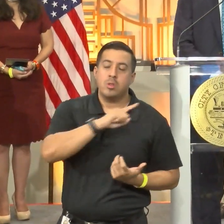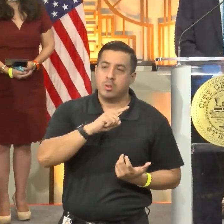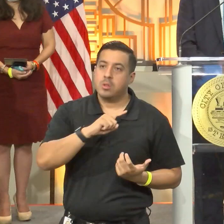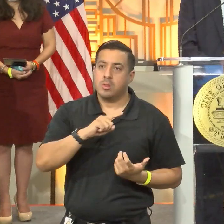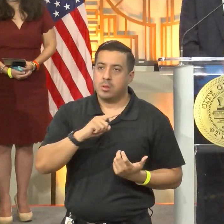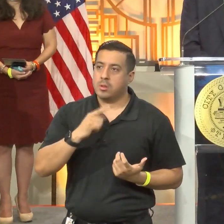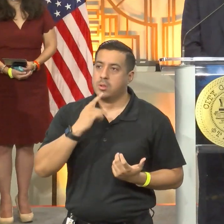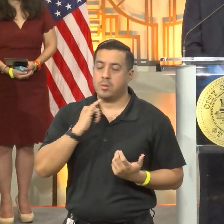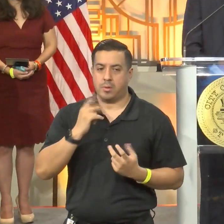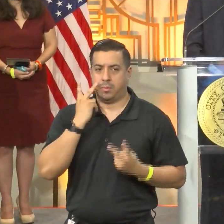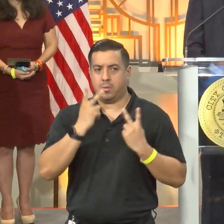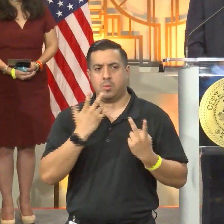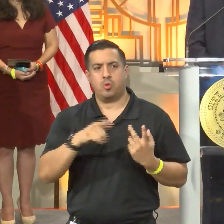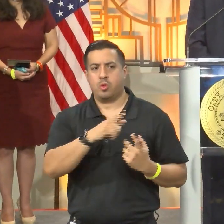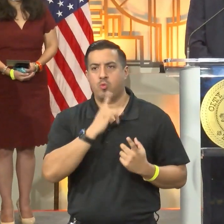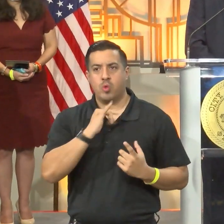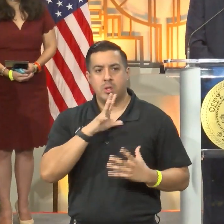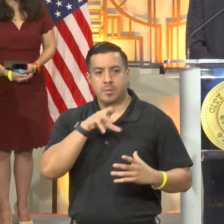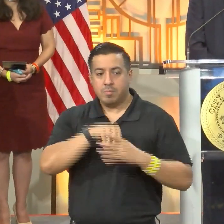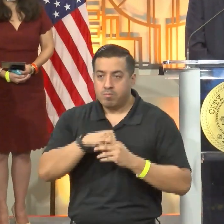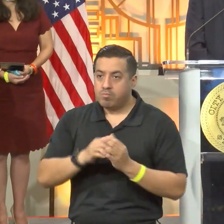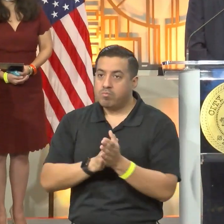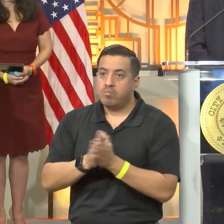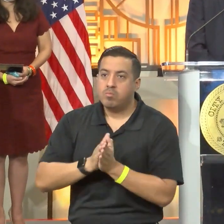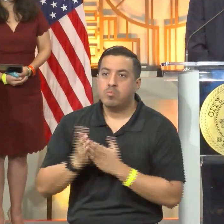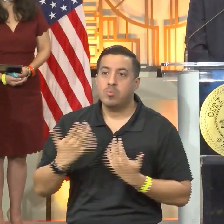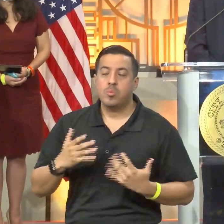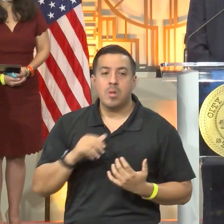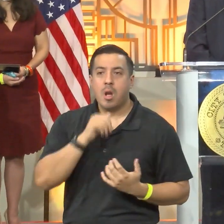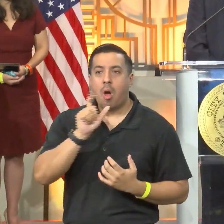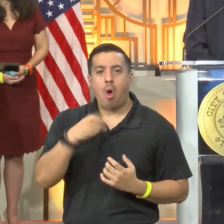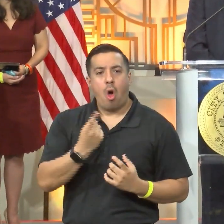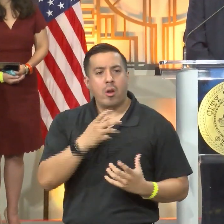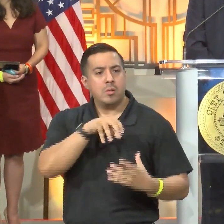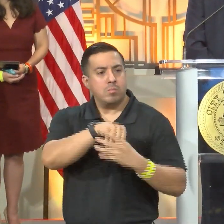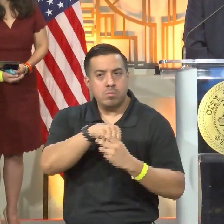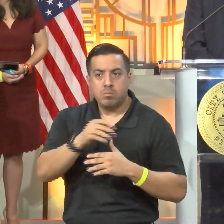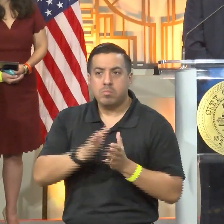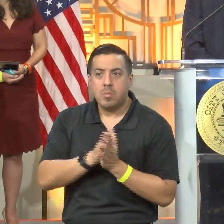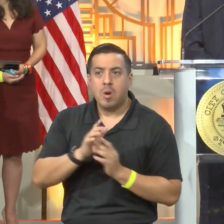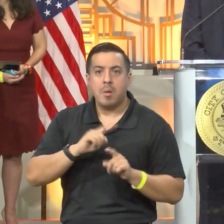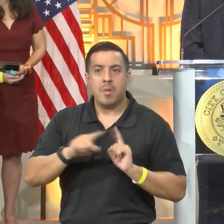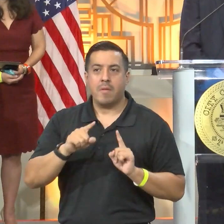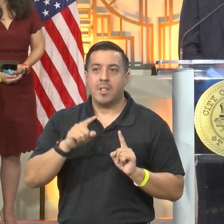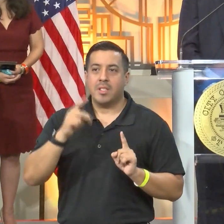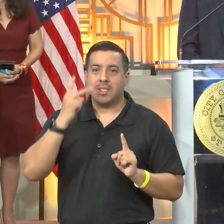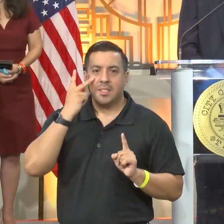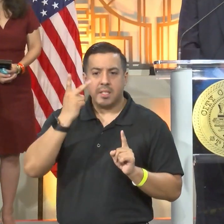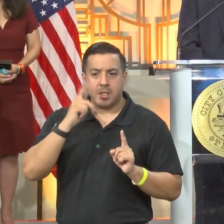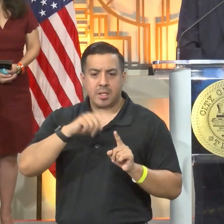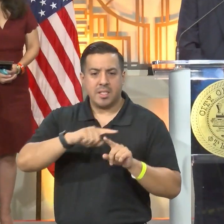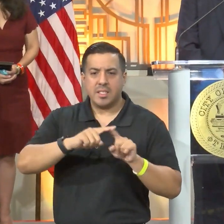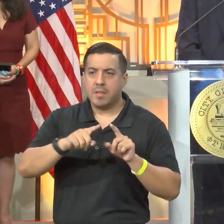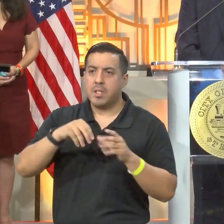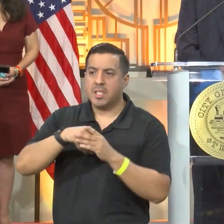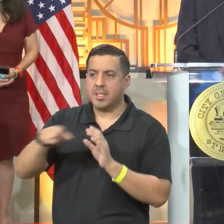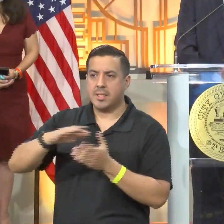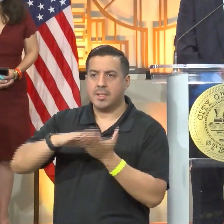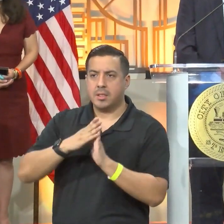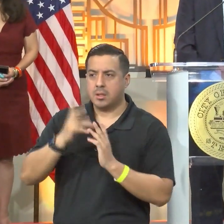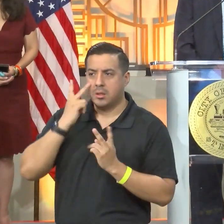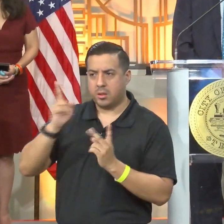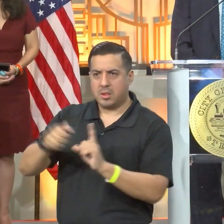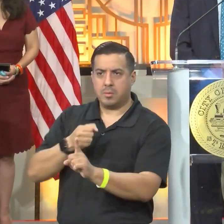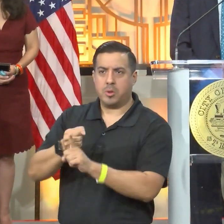training, it was very visible that you guys are very engaged, and not only engaged, very interested in reducing the infectivity in this city, in this town.